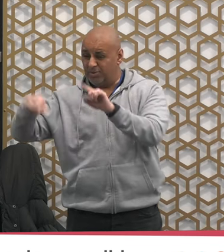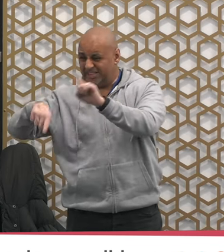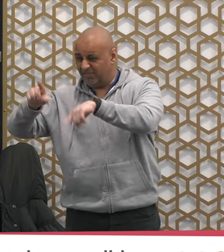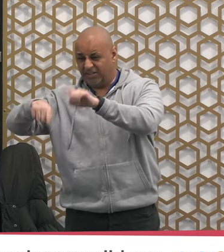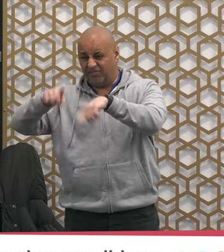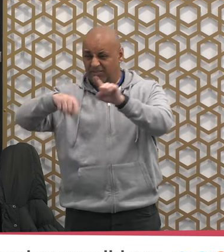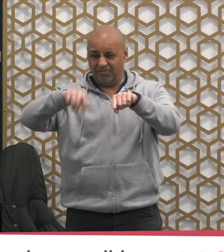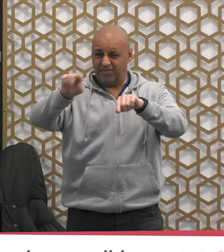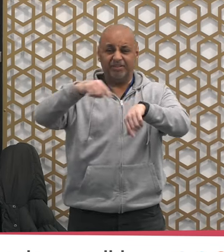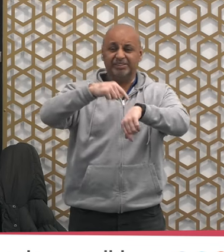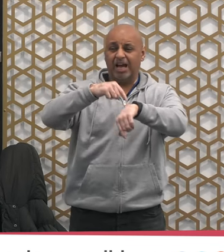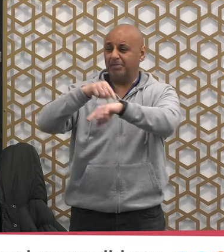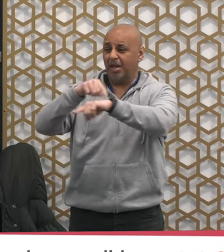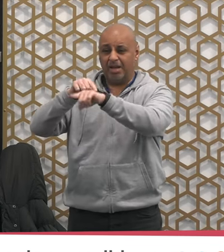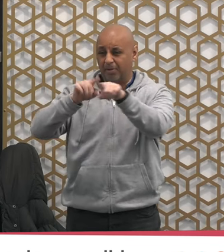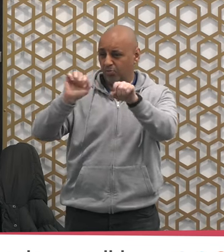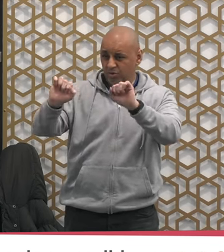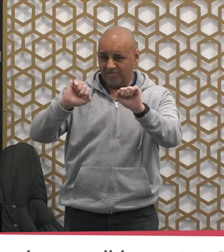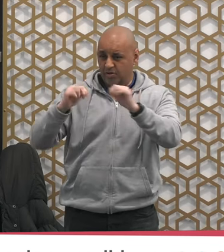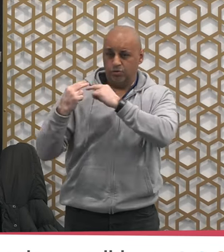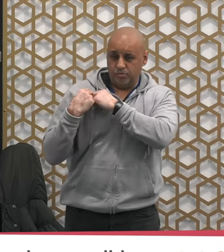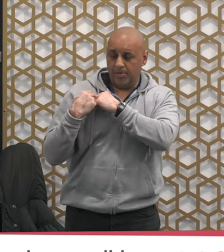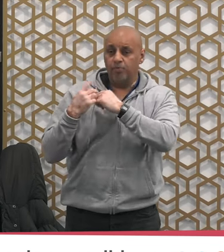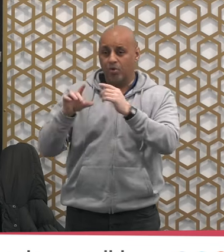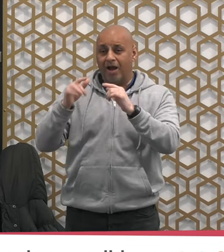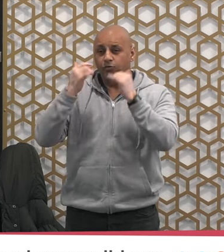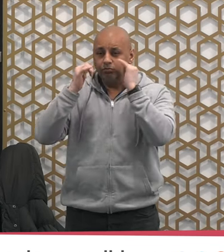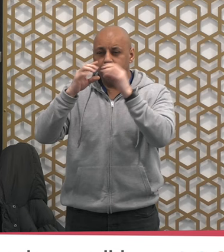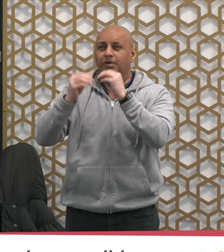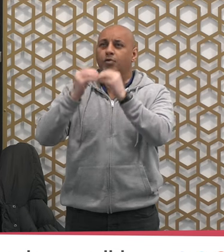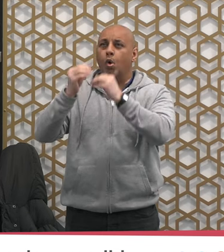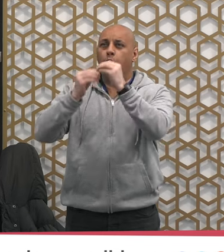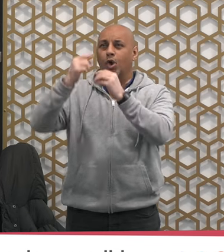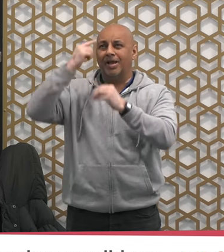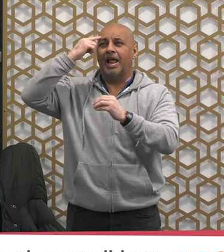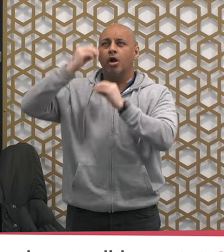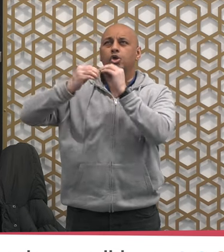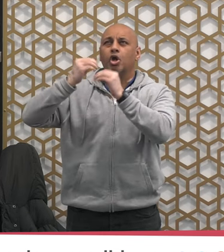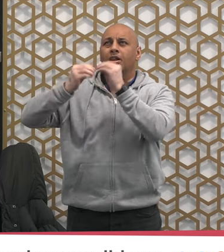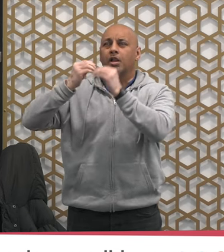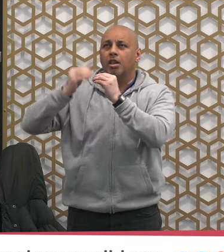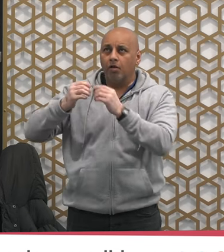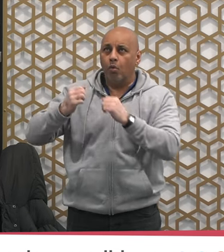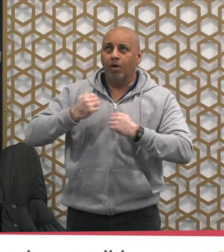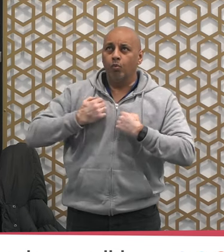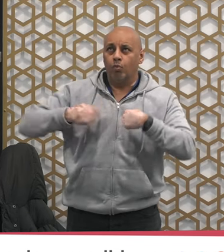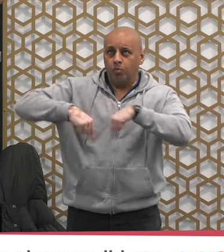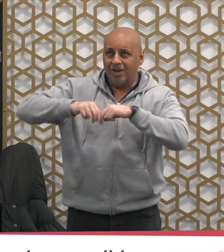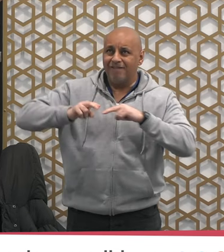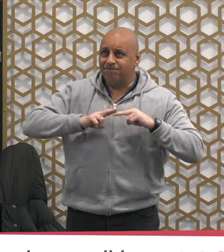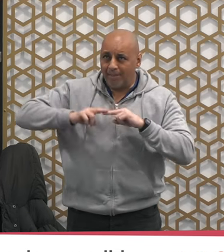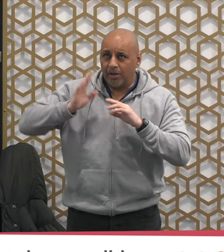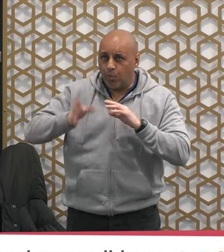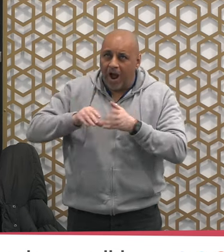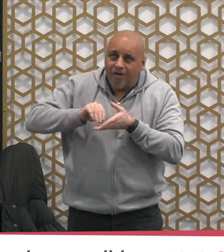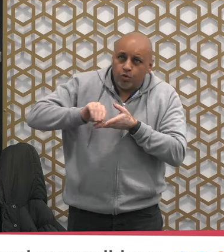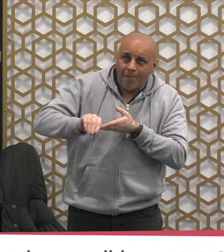the month of Ramadan you have to pay it immediately but if your zakah is due after the month of Ramadan then it is